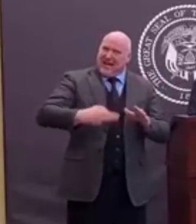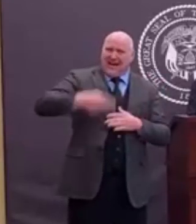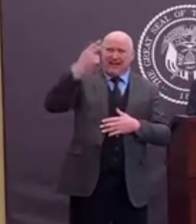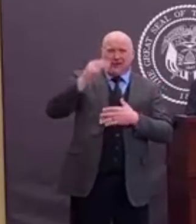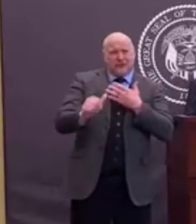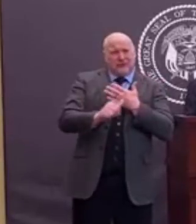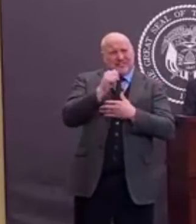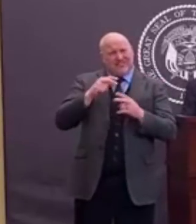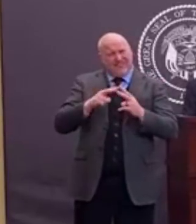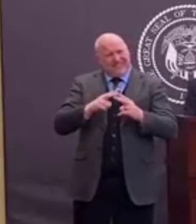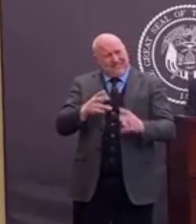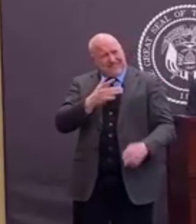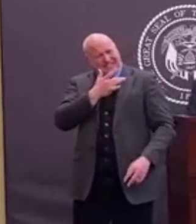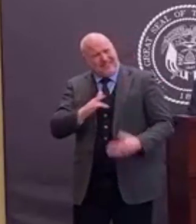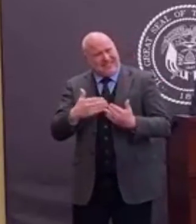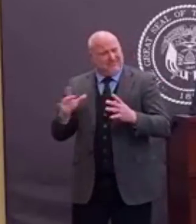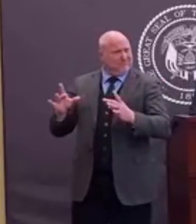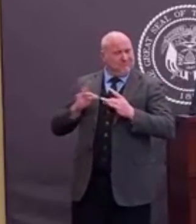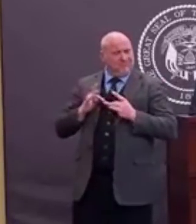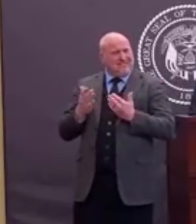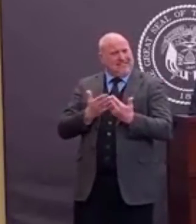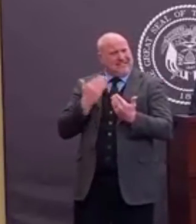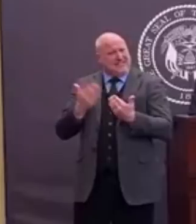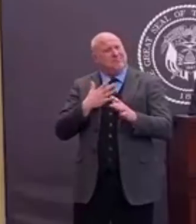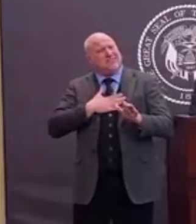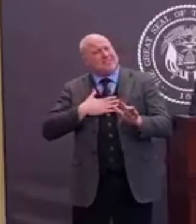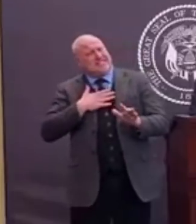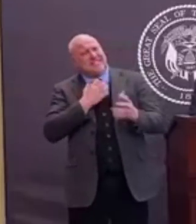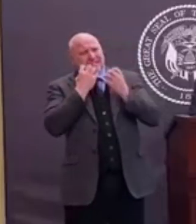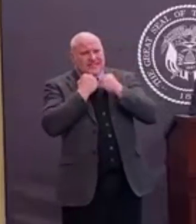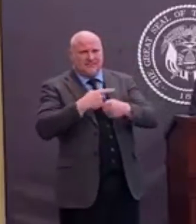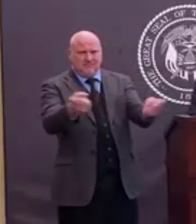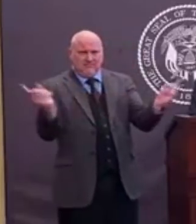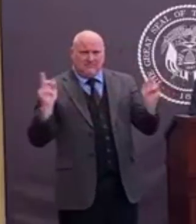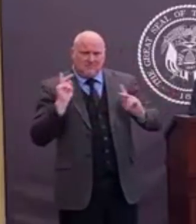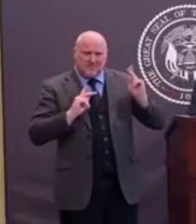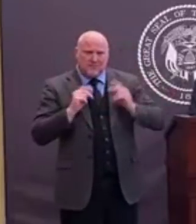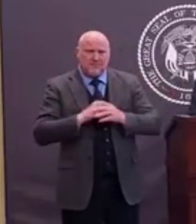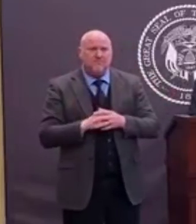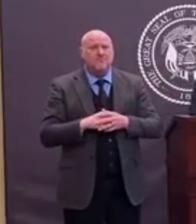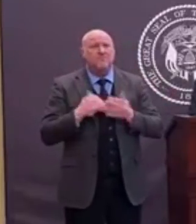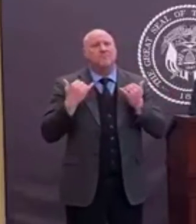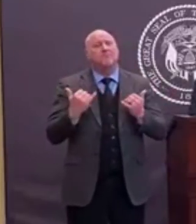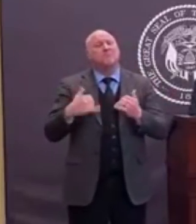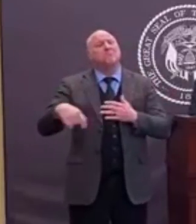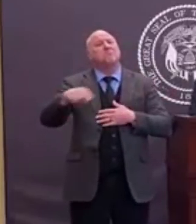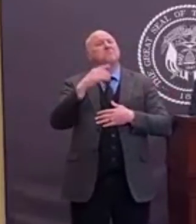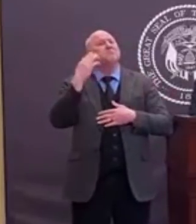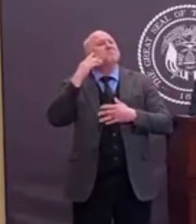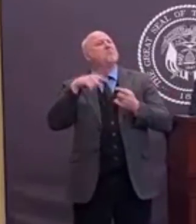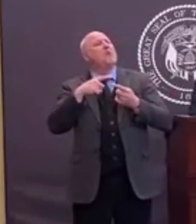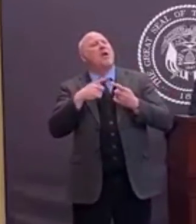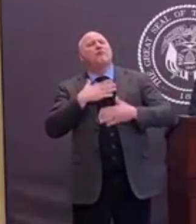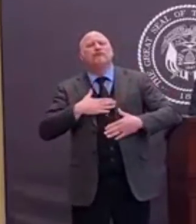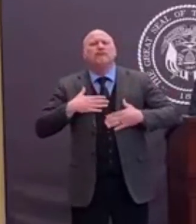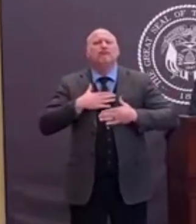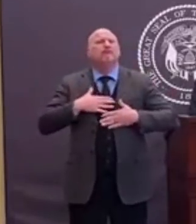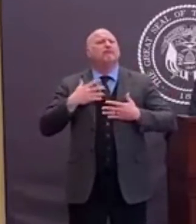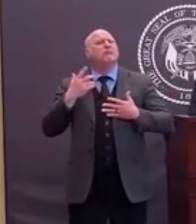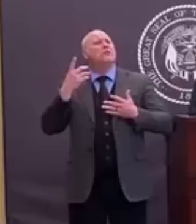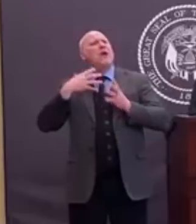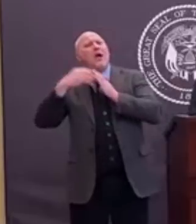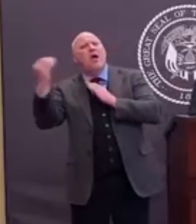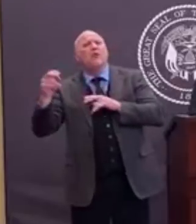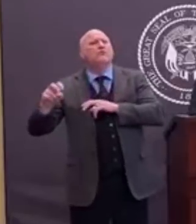Do not engage in recreational travel. Again, for our senior citizens and those who are in the high-risk category, the